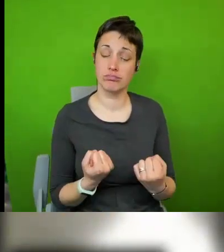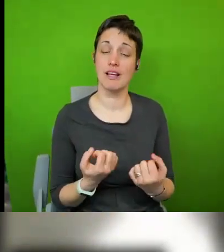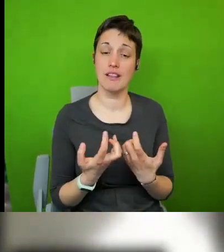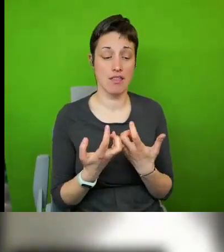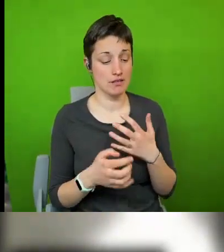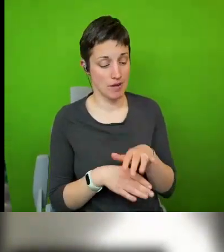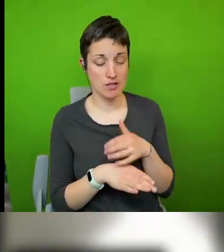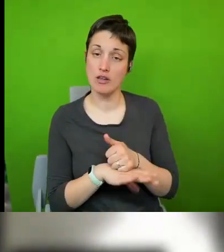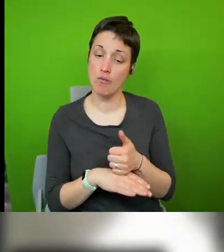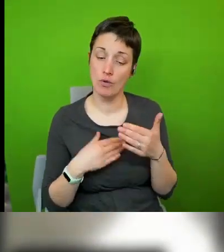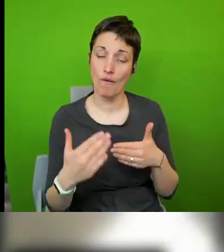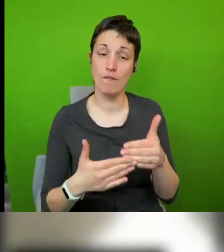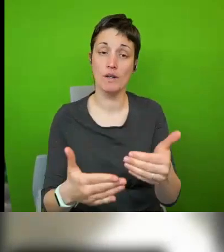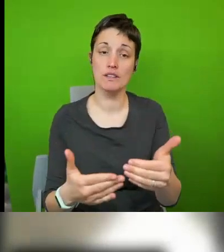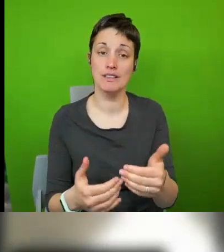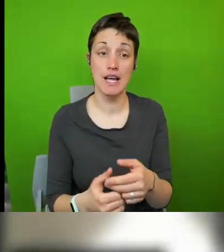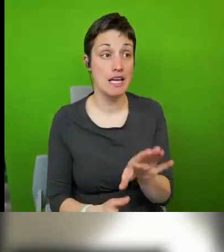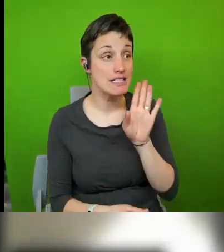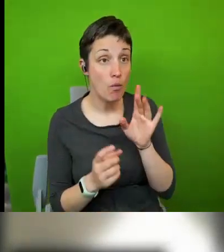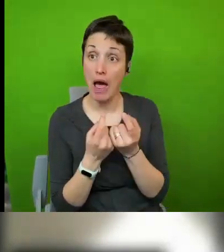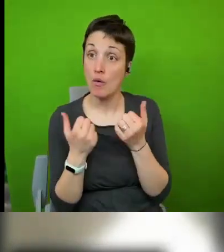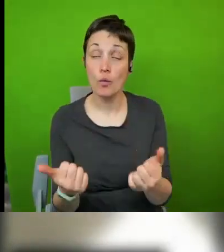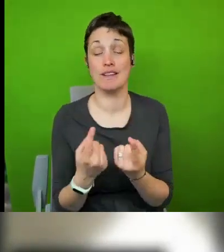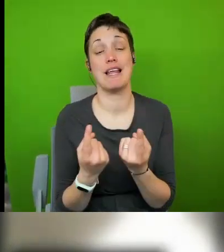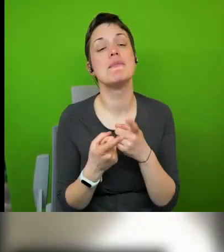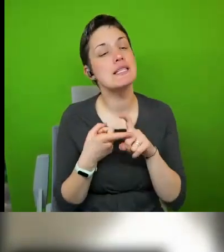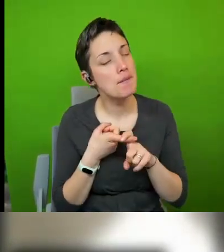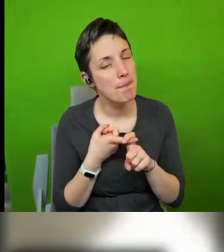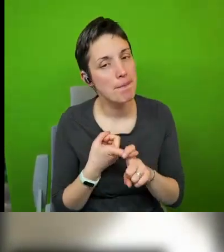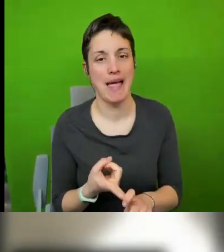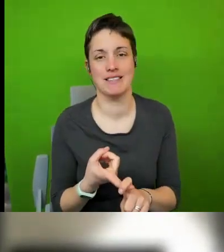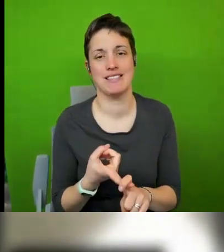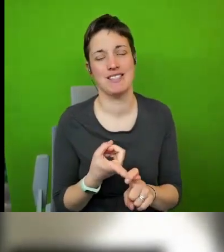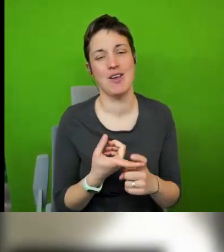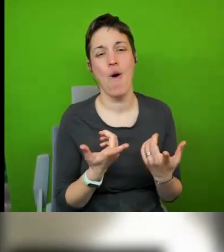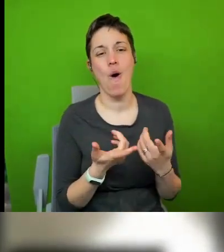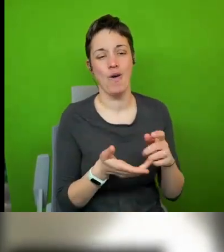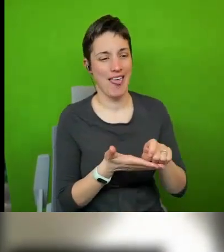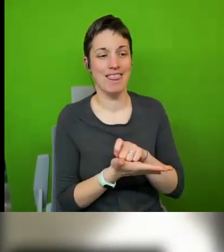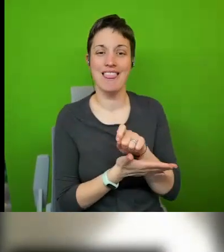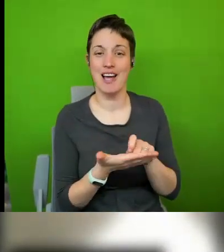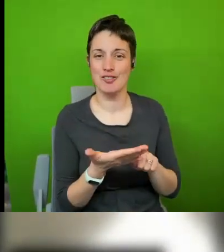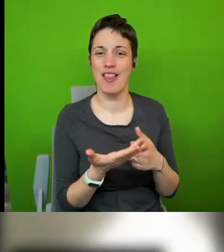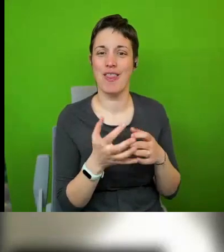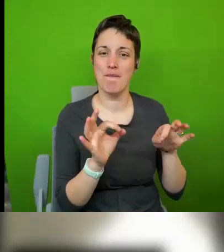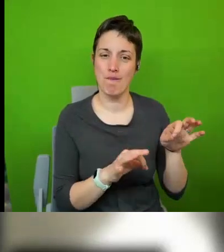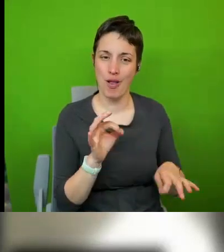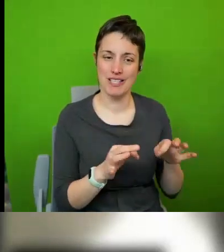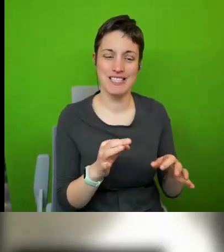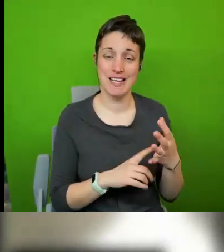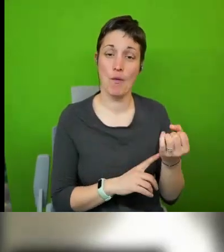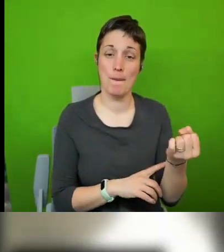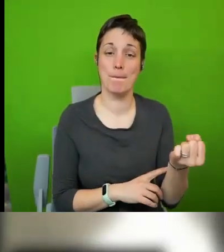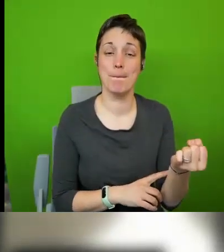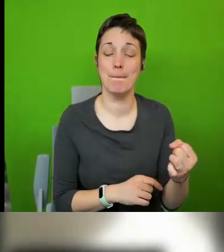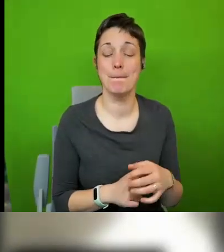which sounds like a good thing but which of course depends very much on the electoral cycles and and elections outcomes because